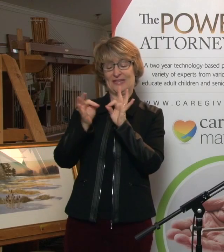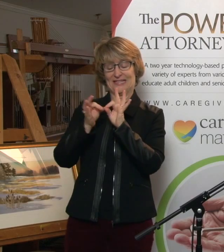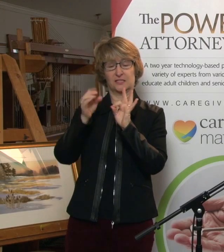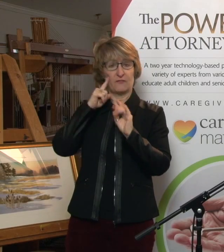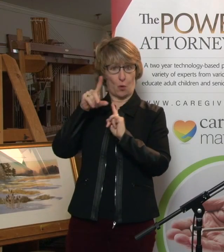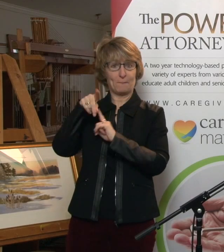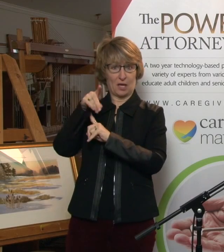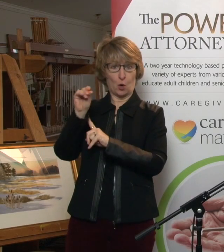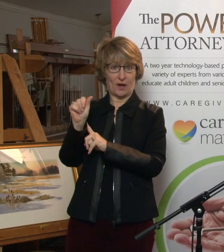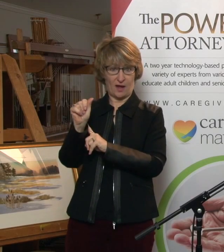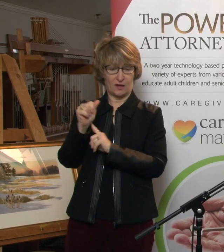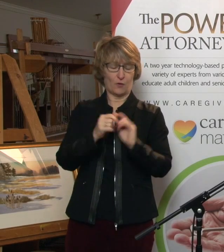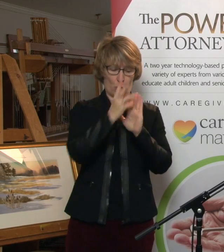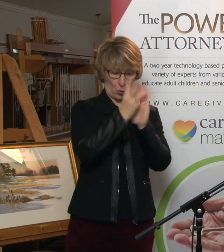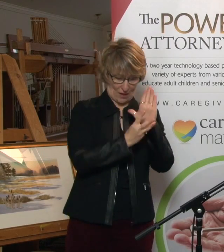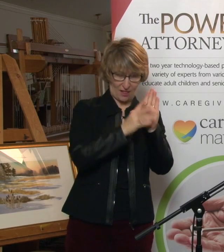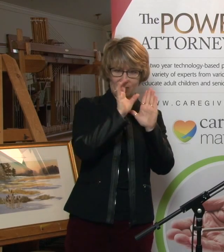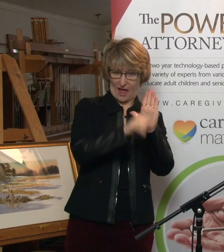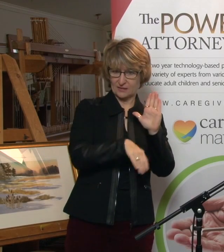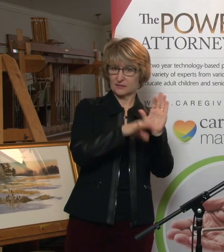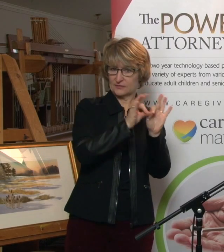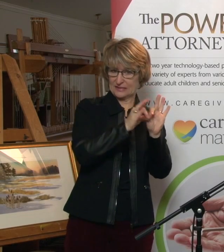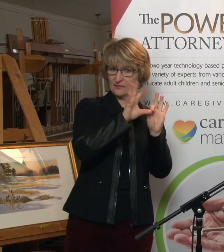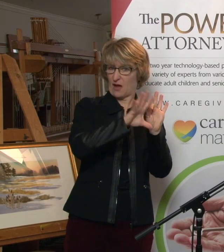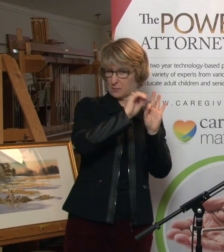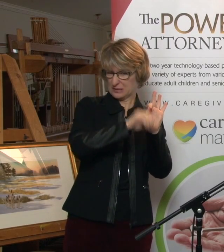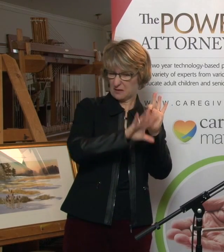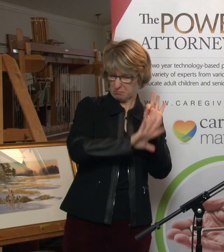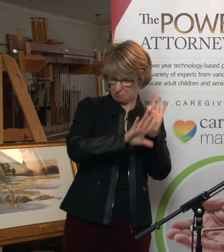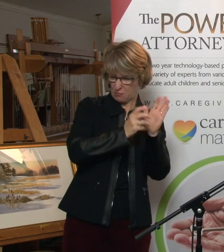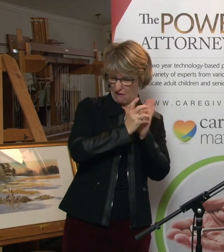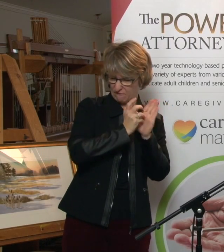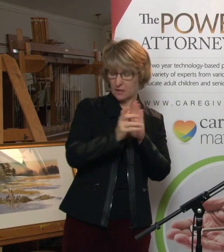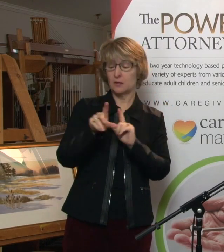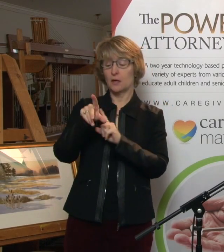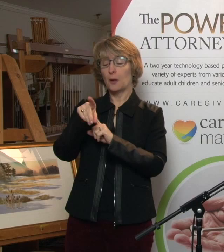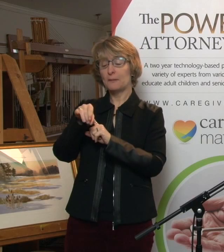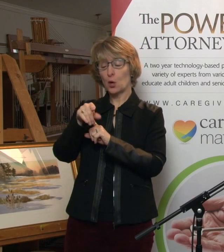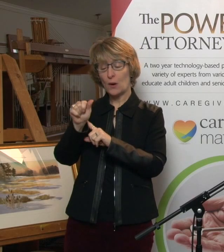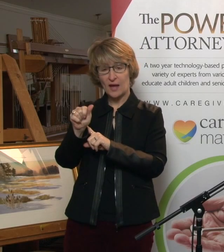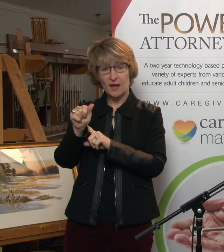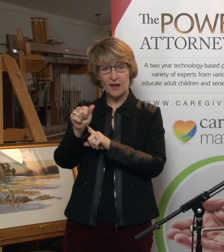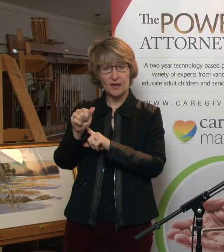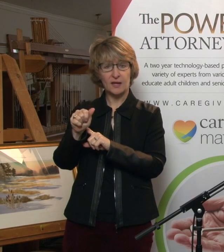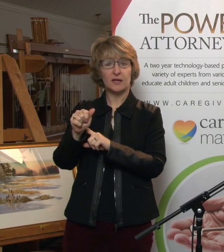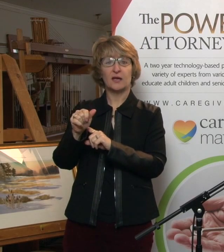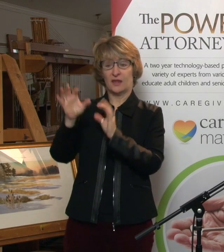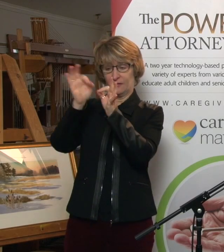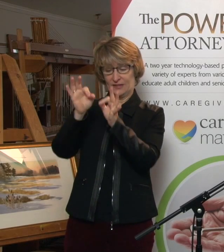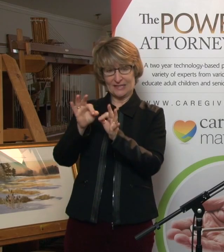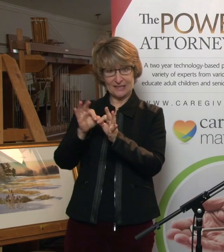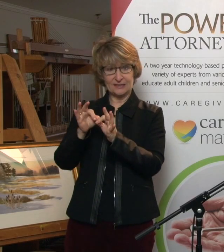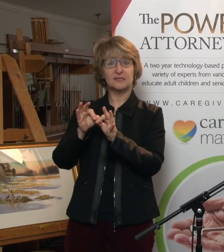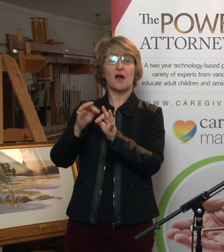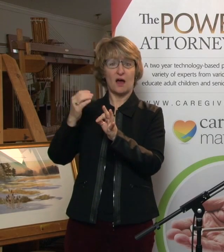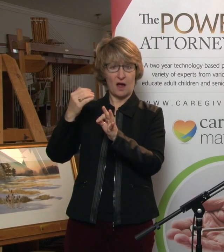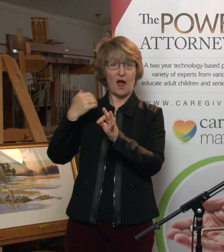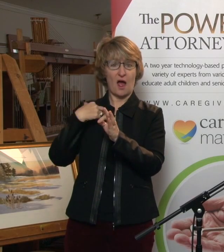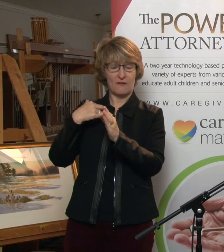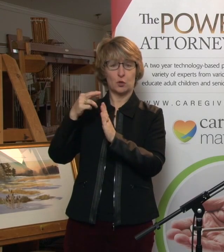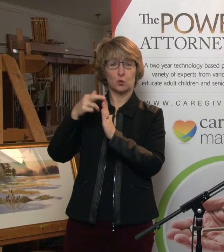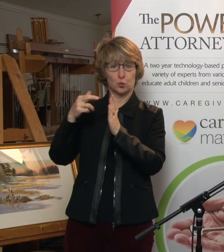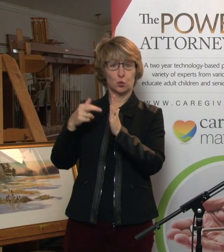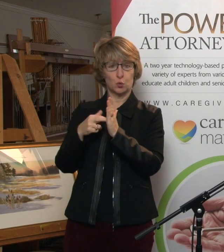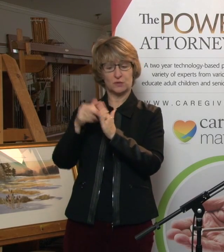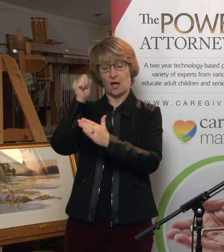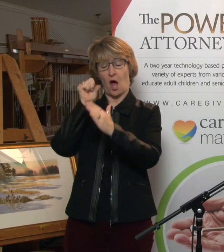So that's the way it works for your will. Under a power of attorney, the fees are actually set out in regulations to the Substitute